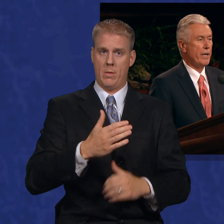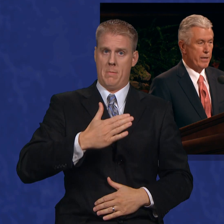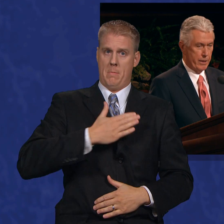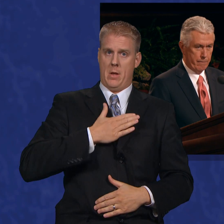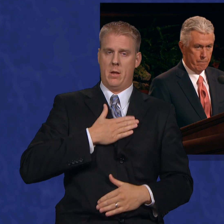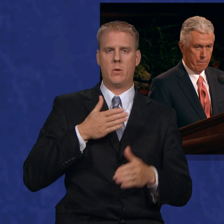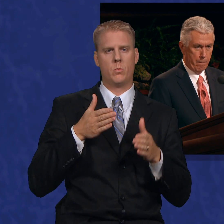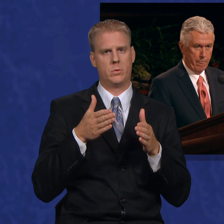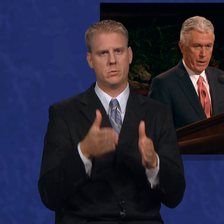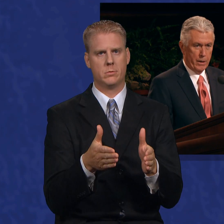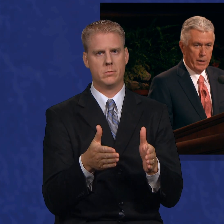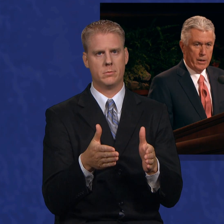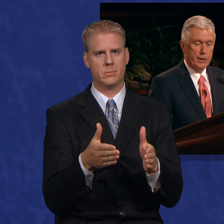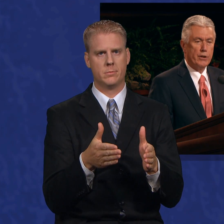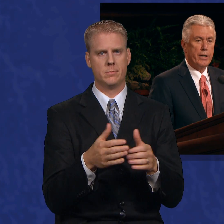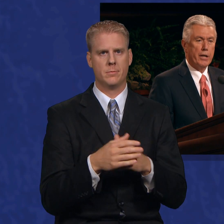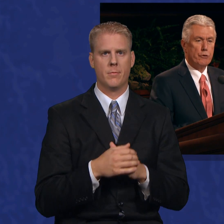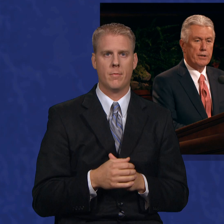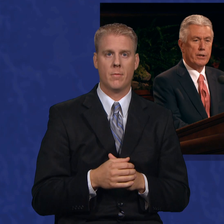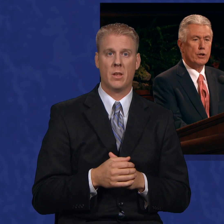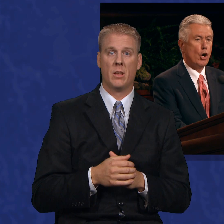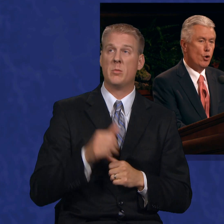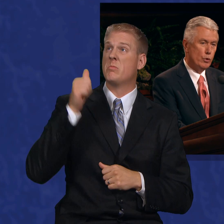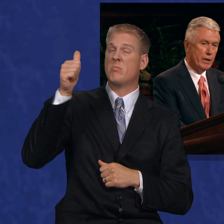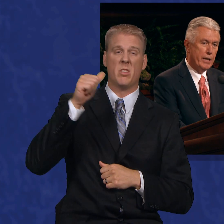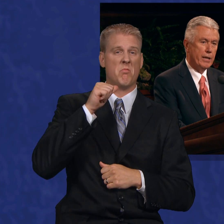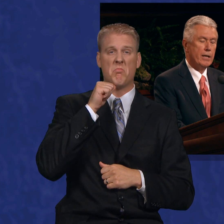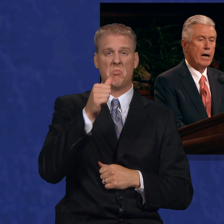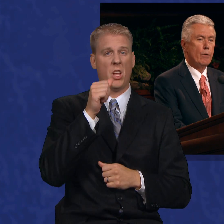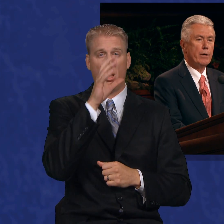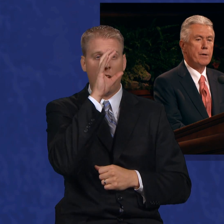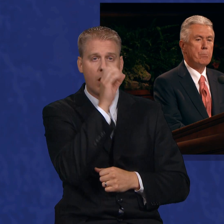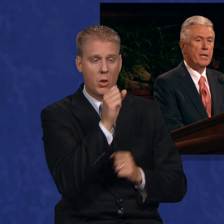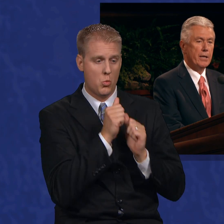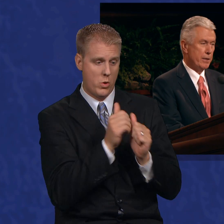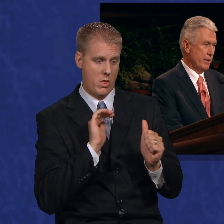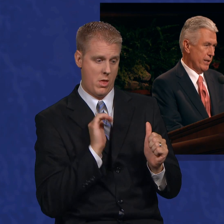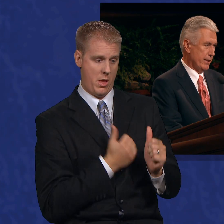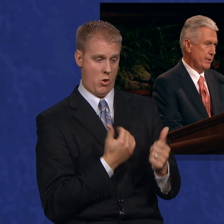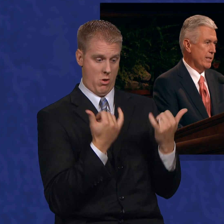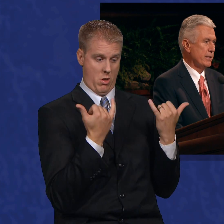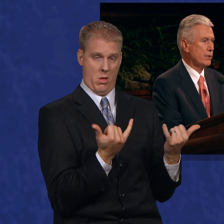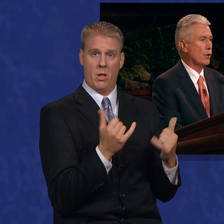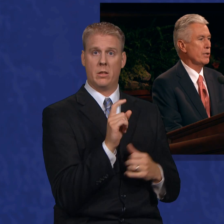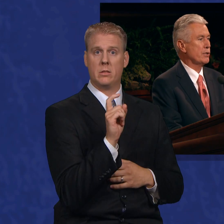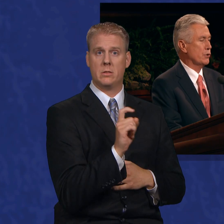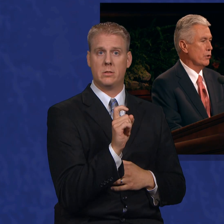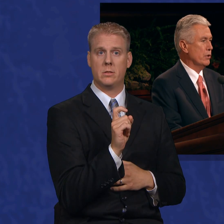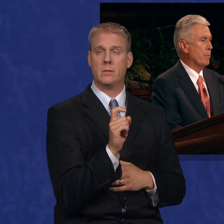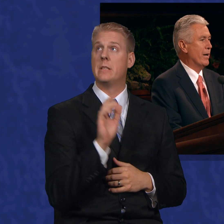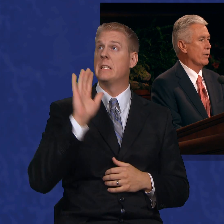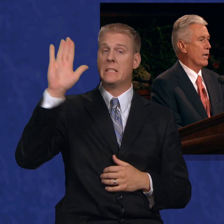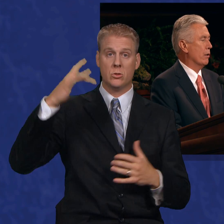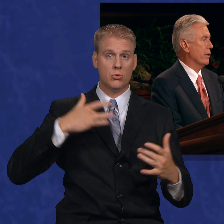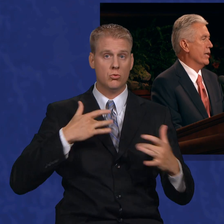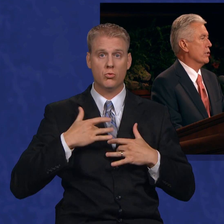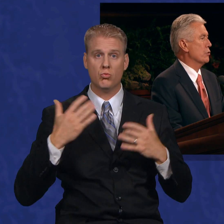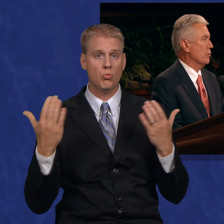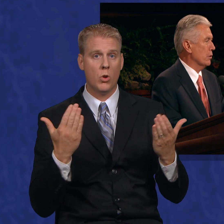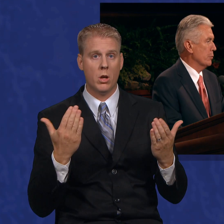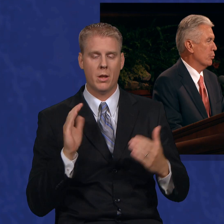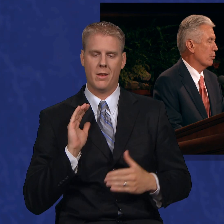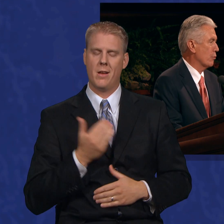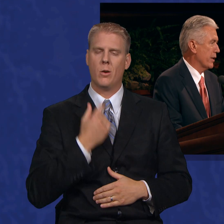way. He is not interested only in our immediate needs. He is concerned about our